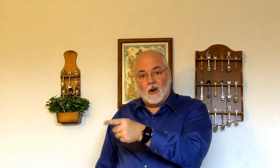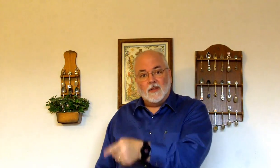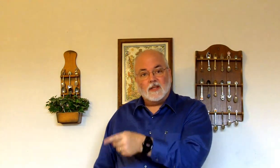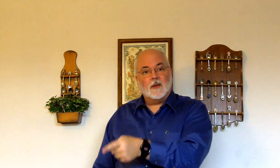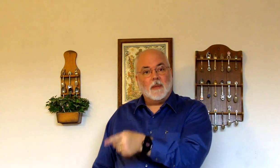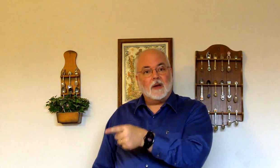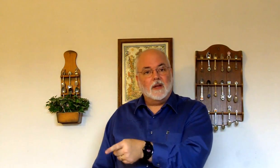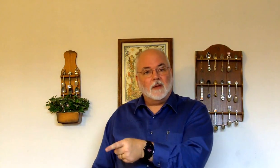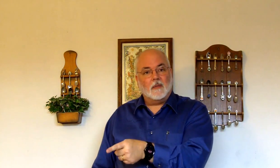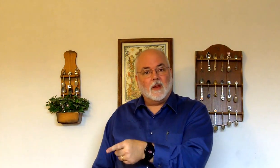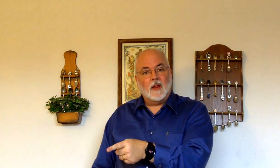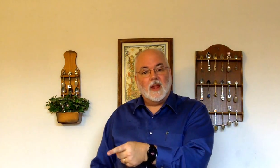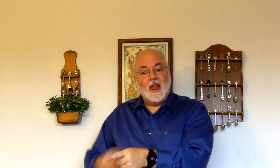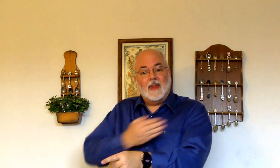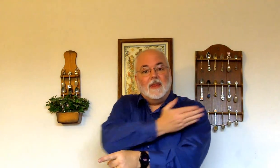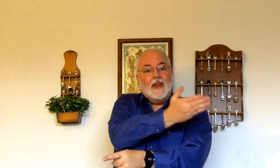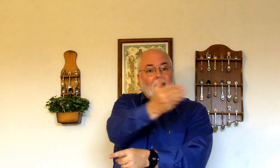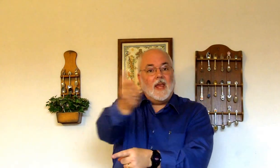of this is about him. They. They. They.